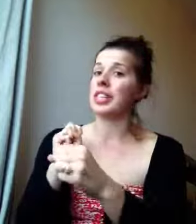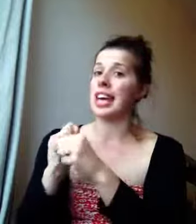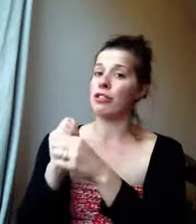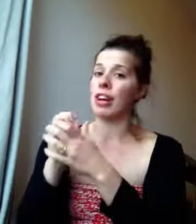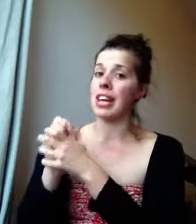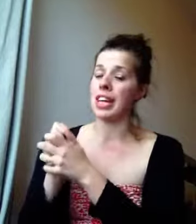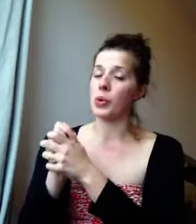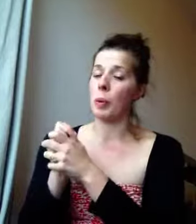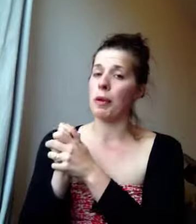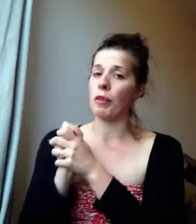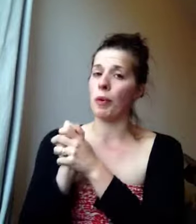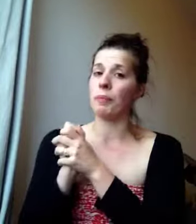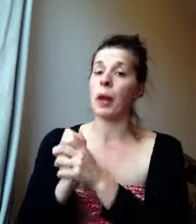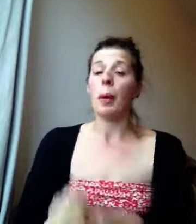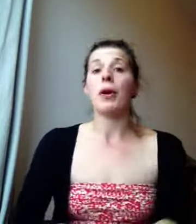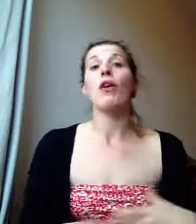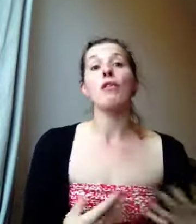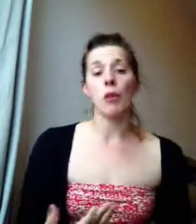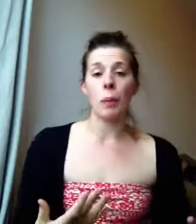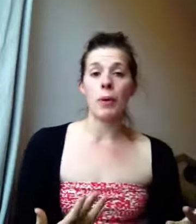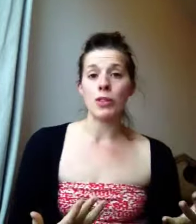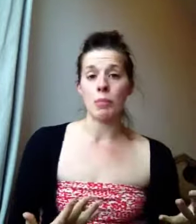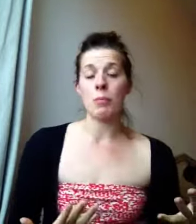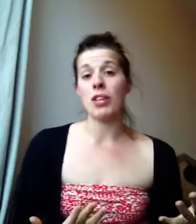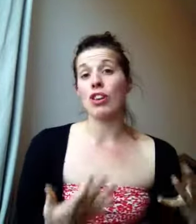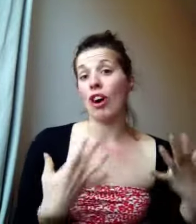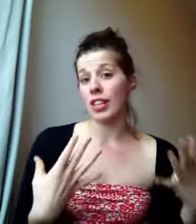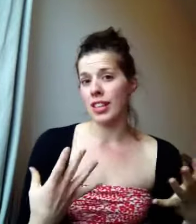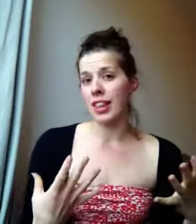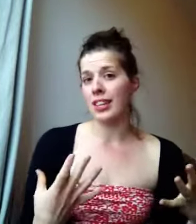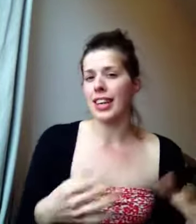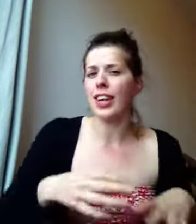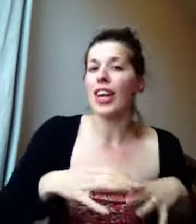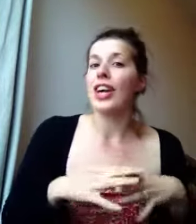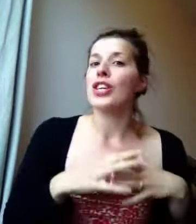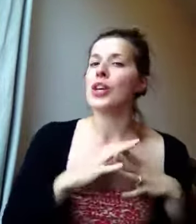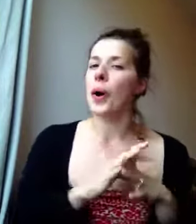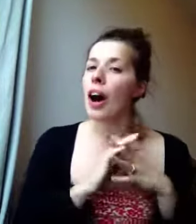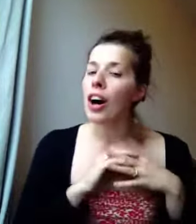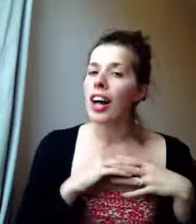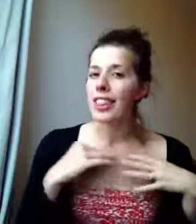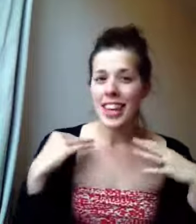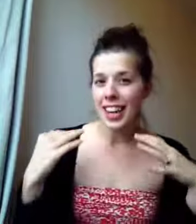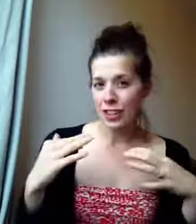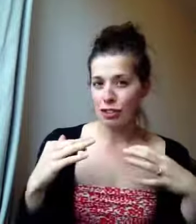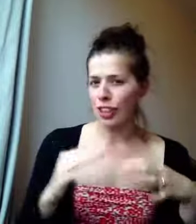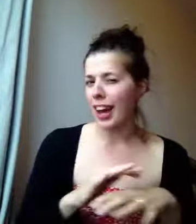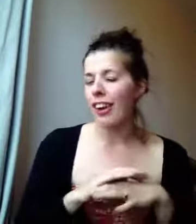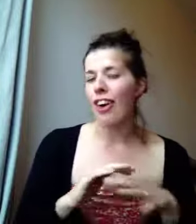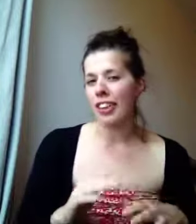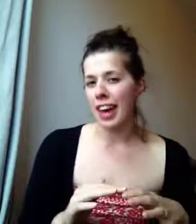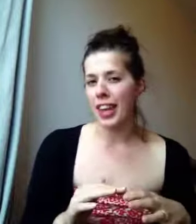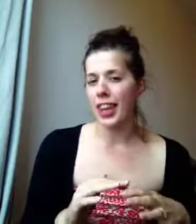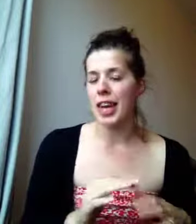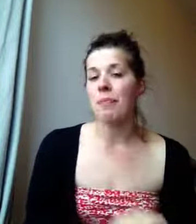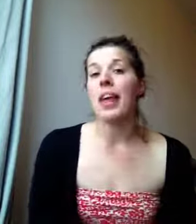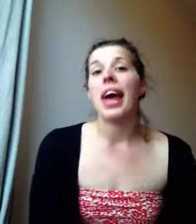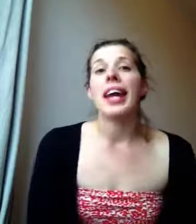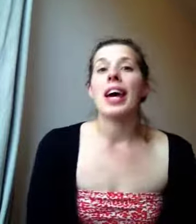dehydrating it into a pill form. But overall, most supplements are synthetic. So are they natural and are they healthy? Now